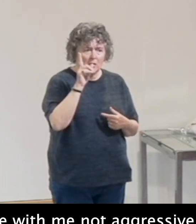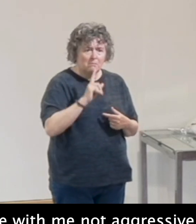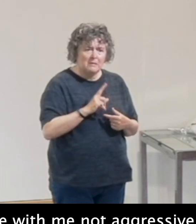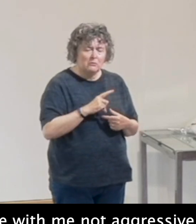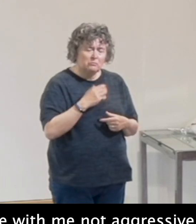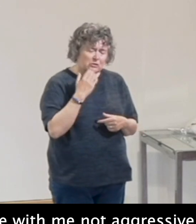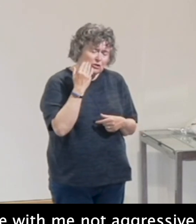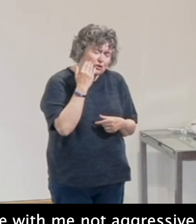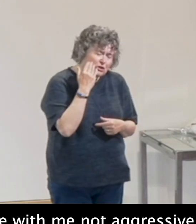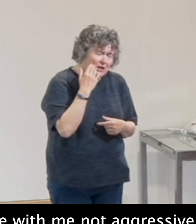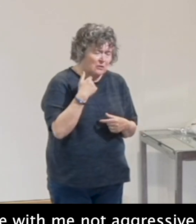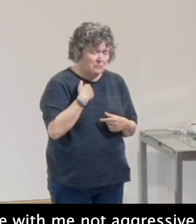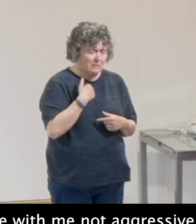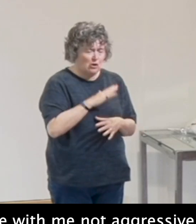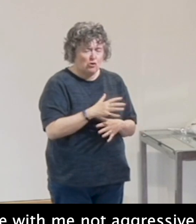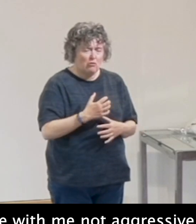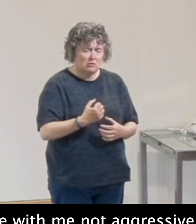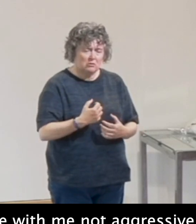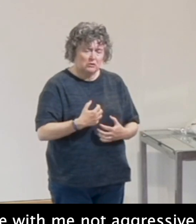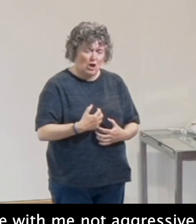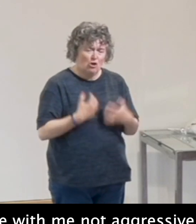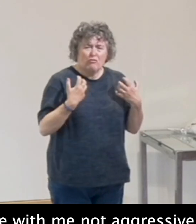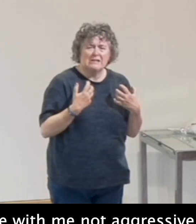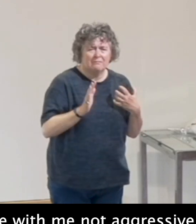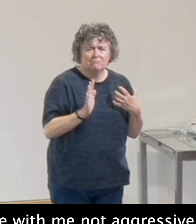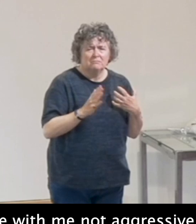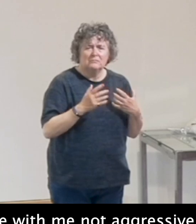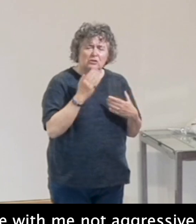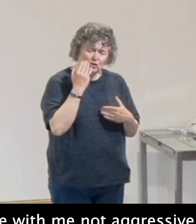I'd like people to be gentle with me, not aggressive.